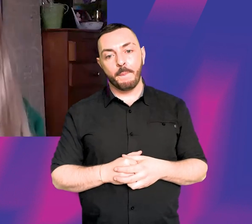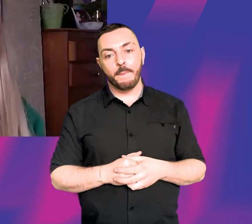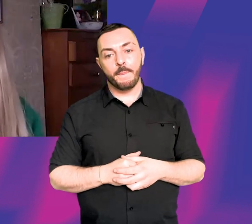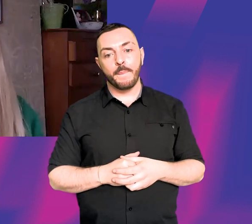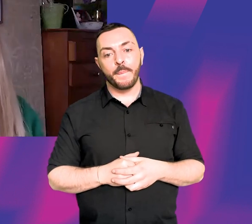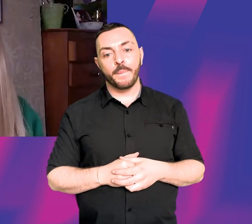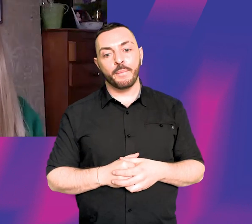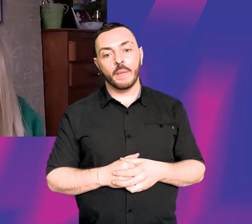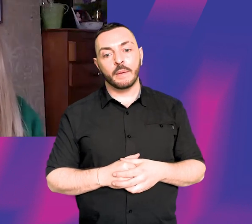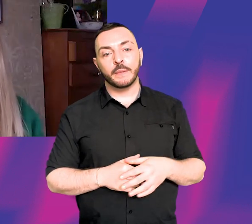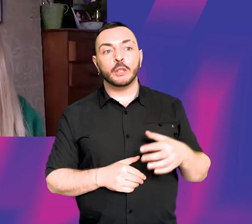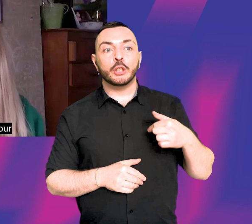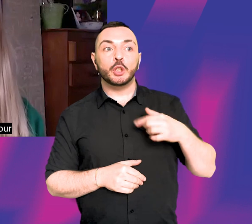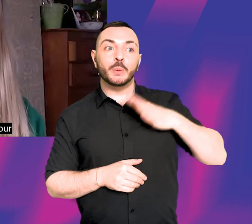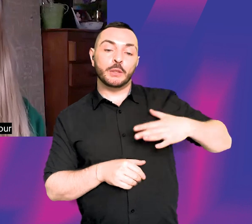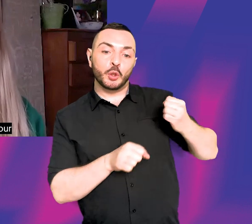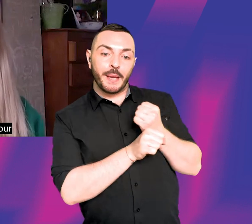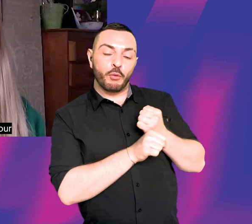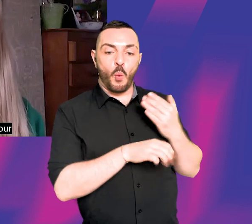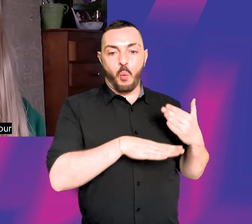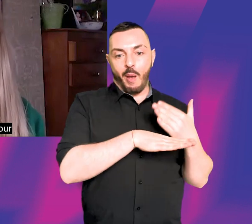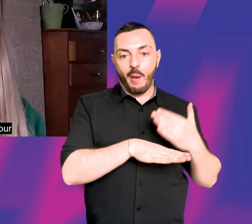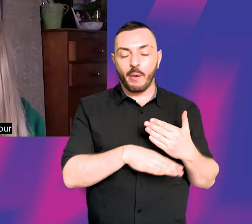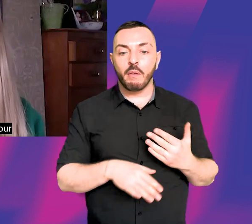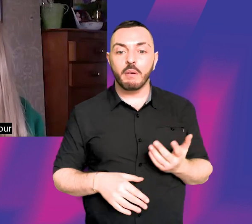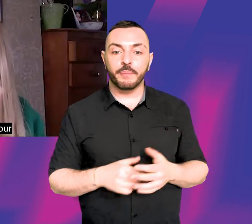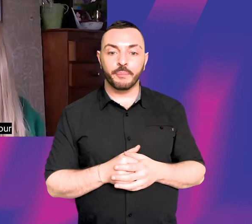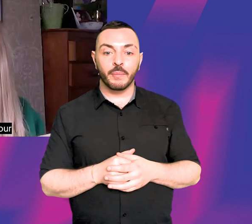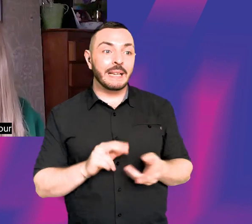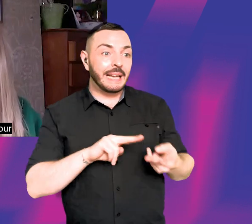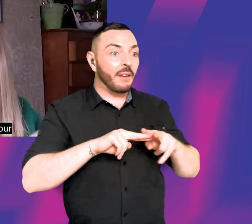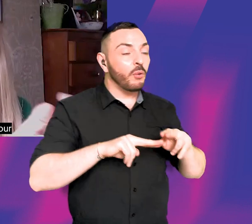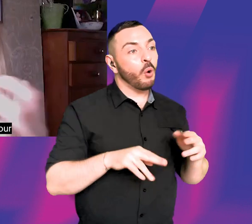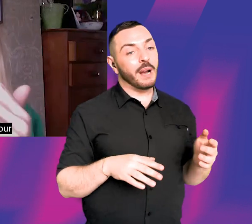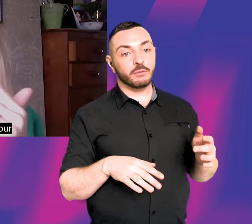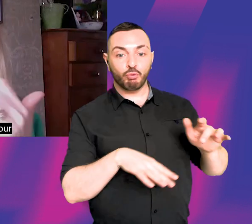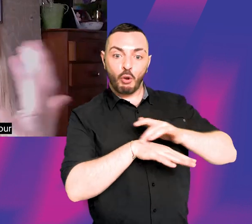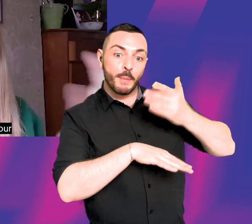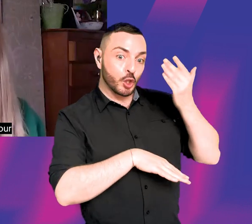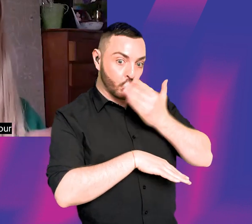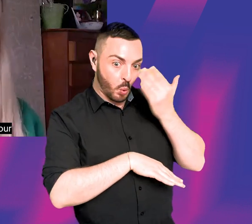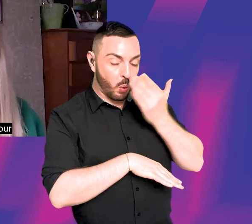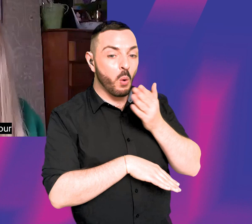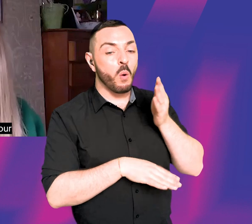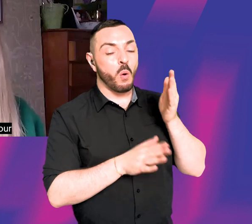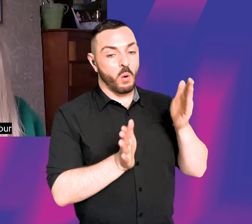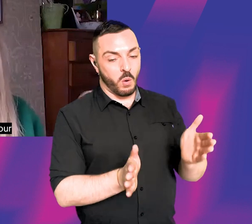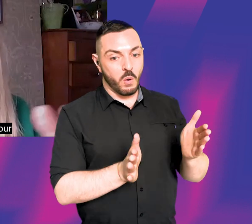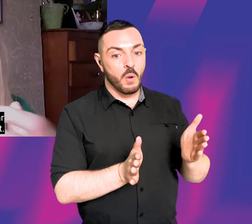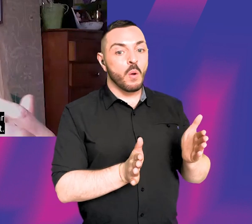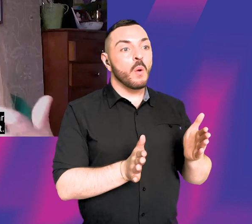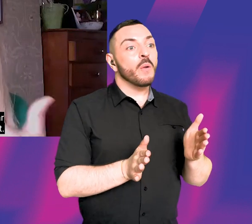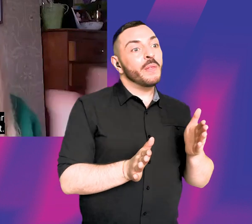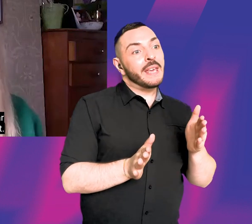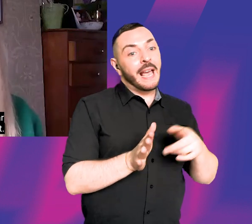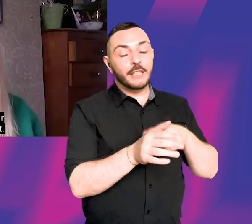you have to make your own work. So if you know, if you if you are a drama school, then, you know, agents will come to the end of year